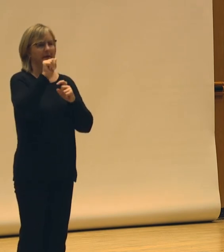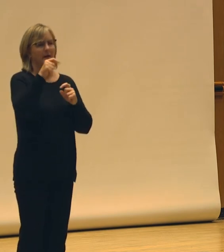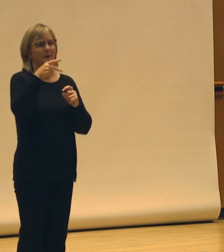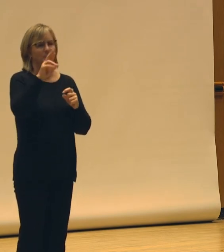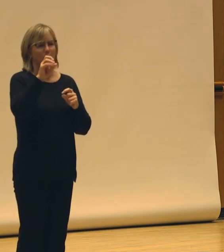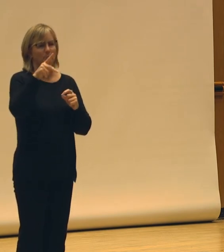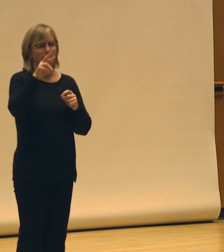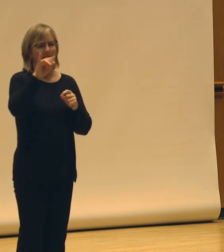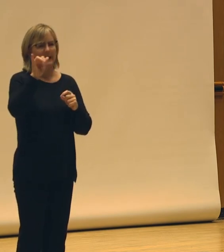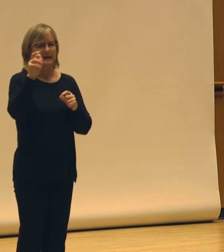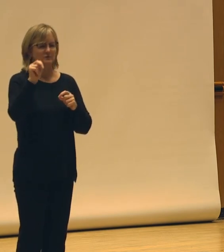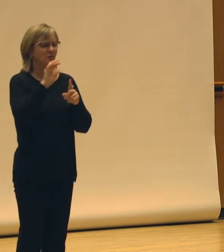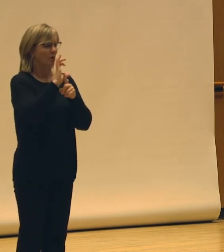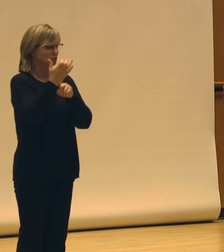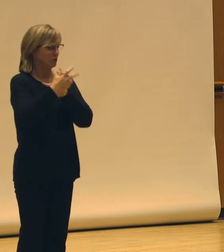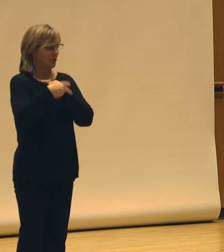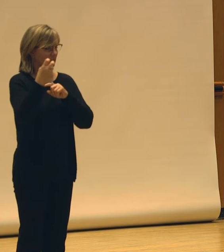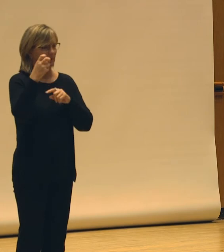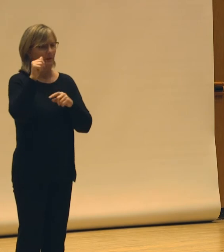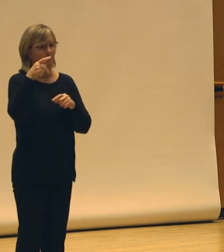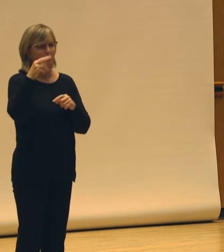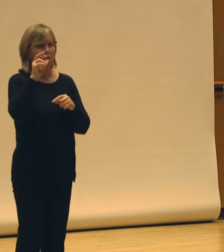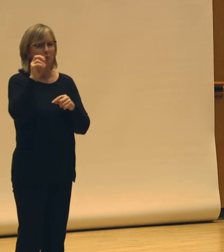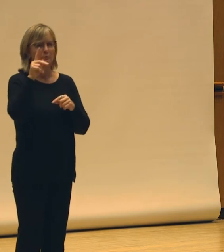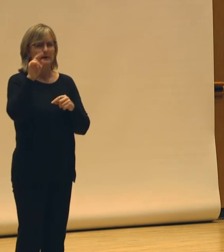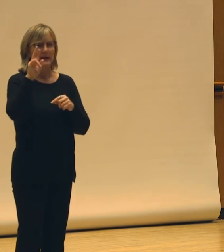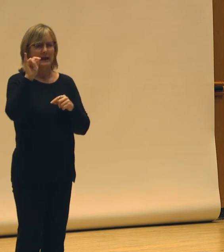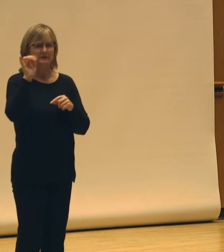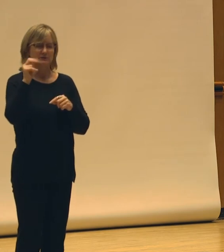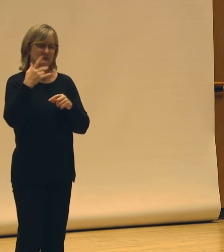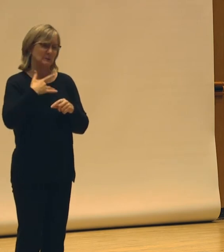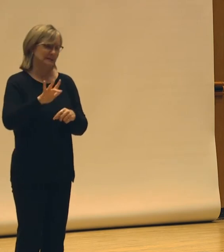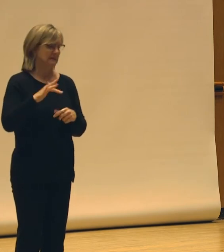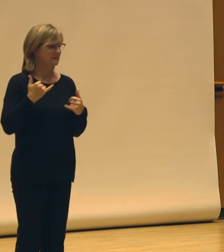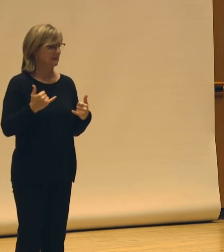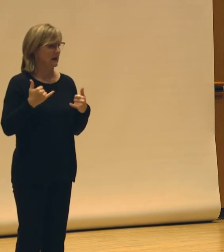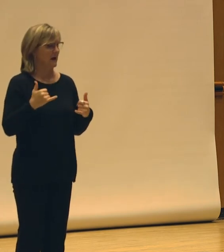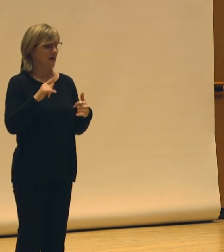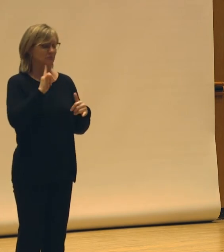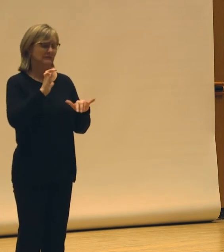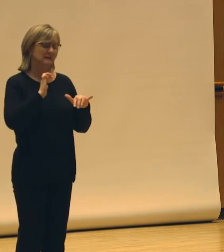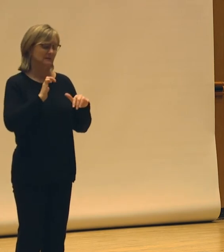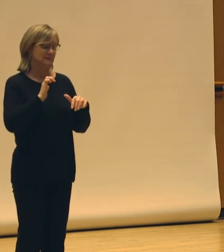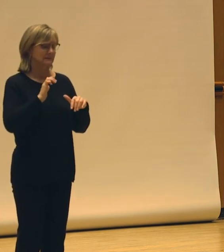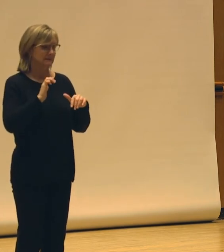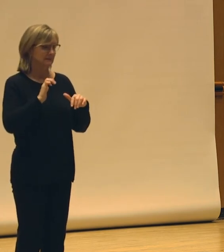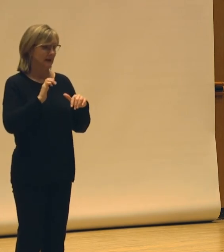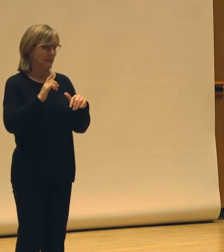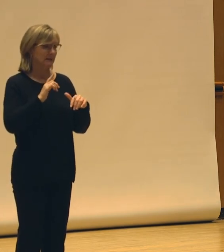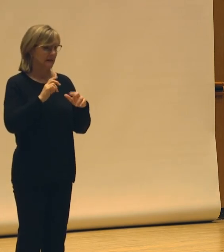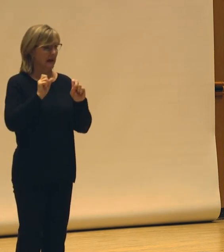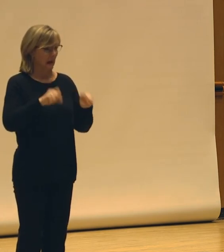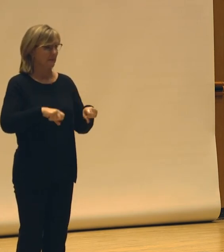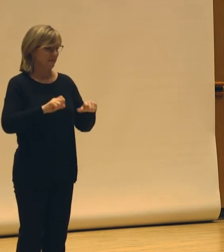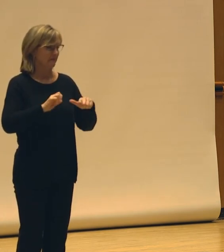sensitive. Cultural appropriation is really rightfully and sometimes challengingly sensitive.